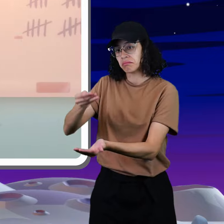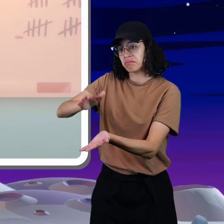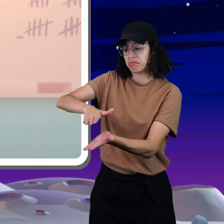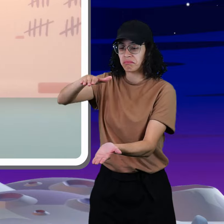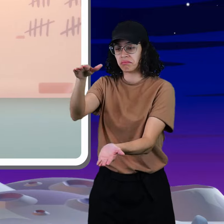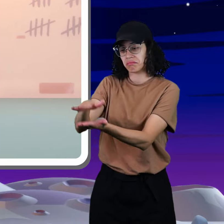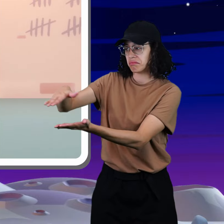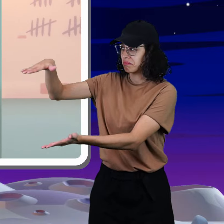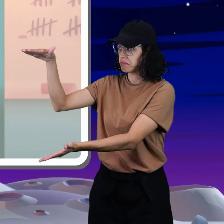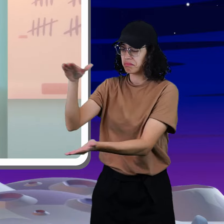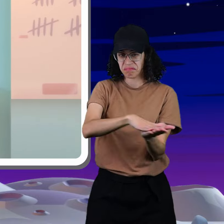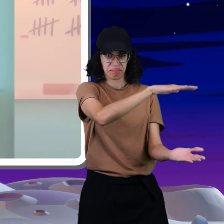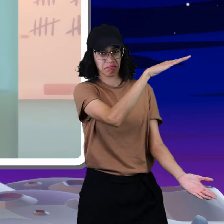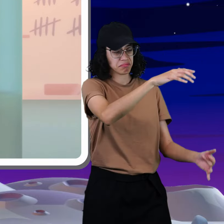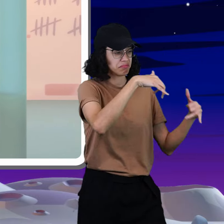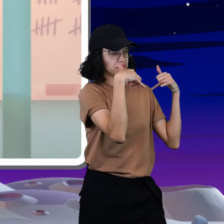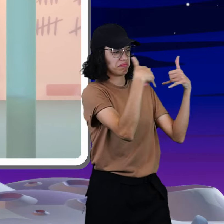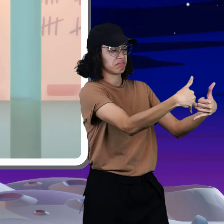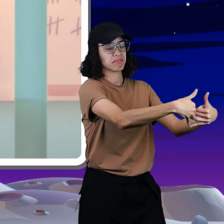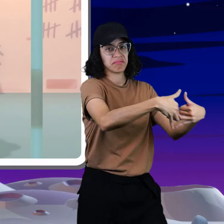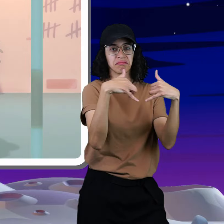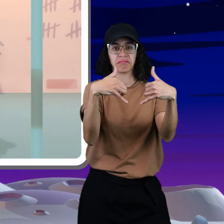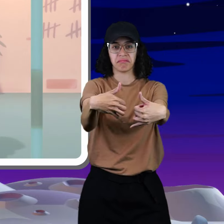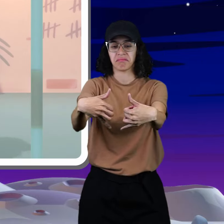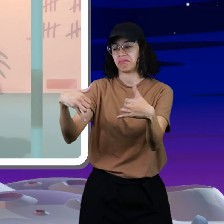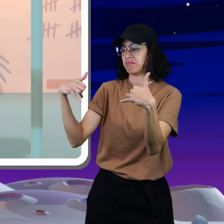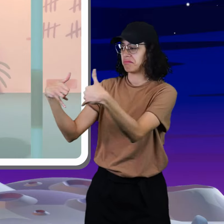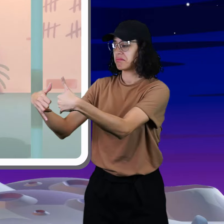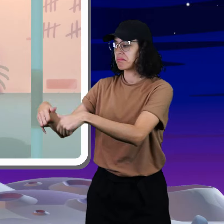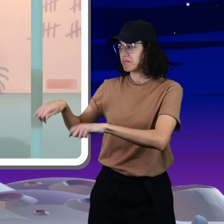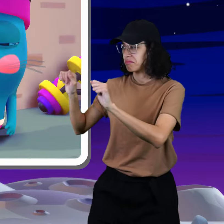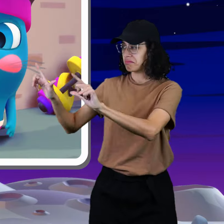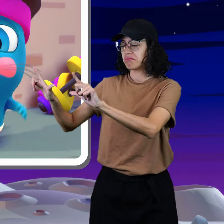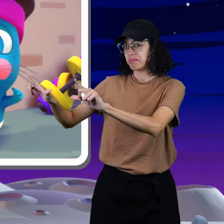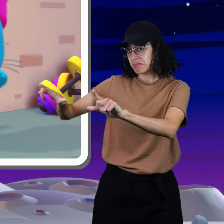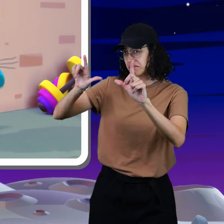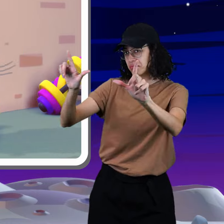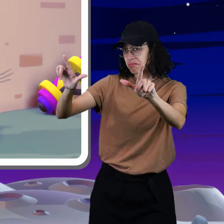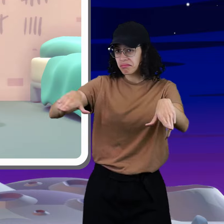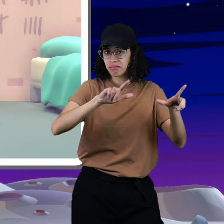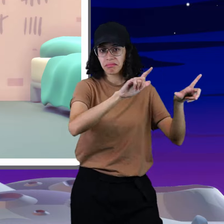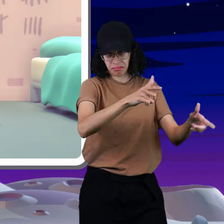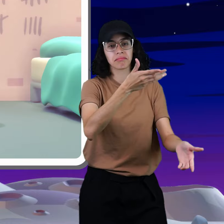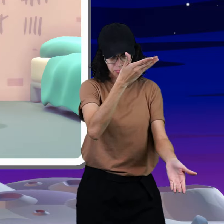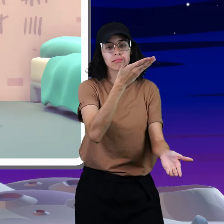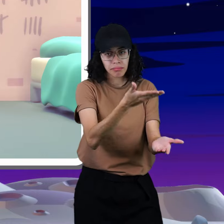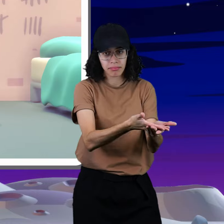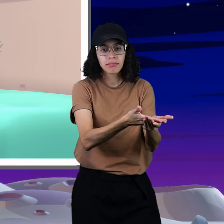Baby back, eh, couple racks, eh, couple Grammys on him, couple plaques, eh, that's a fact, eh,